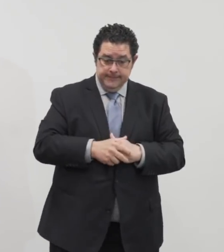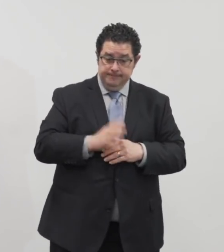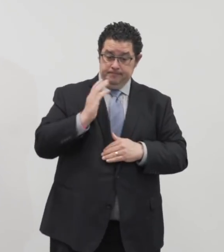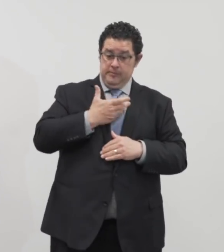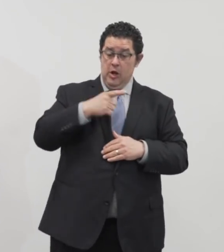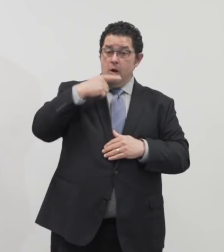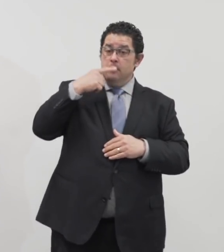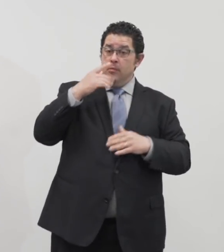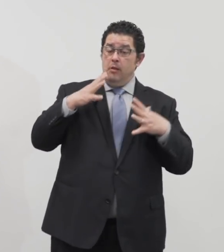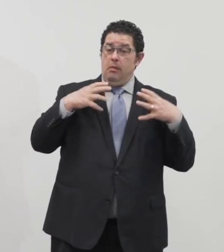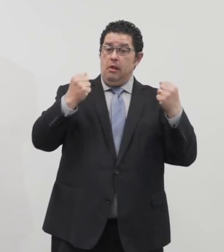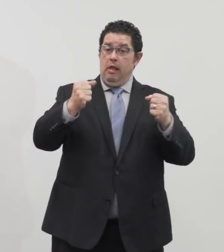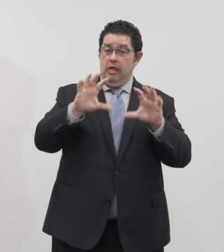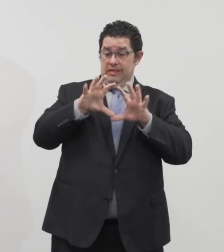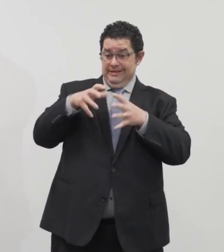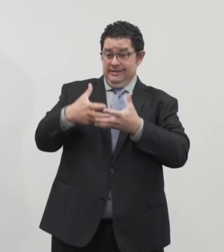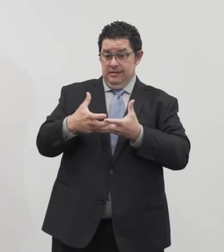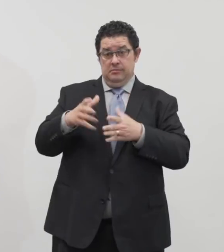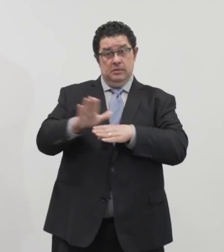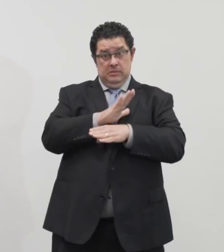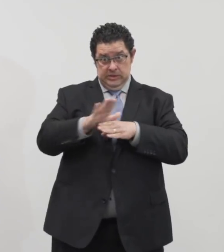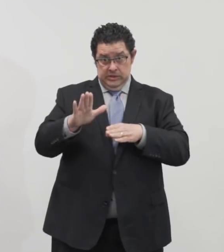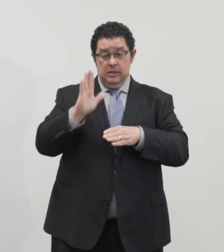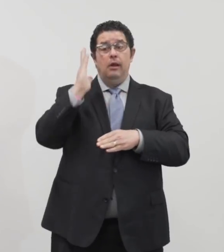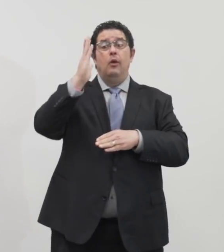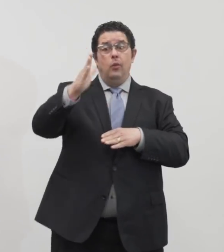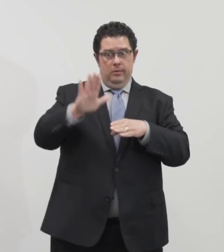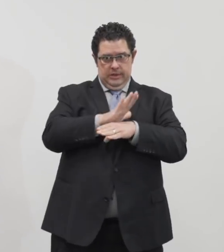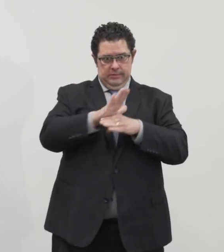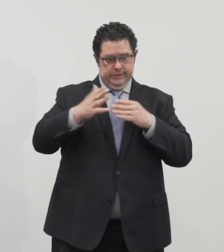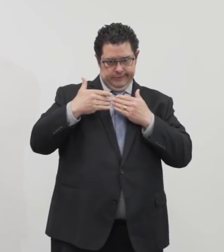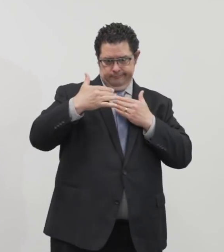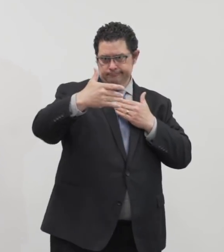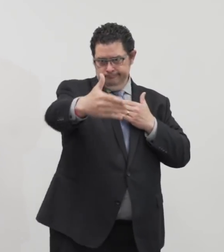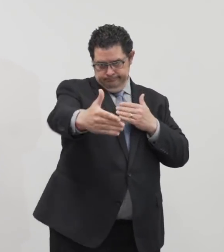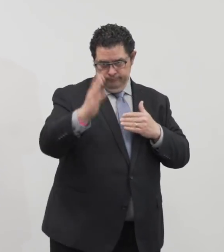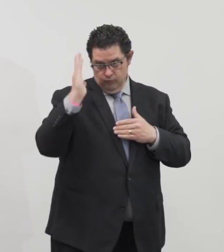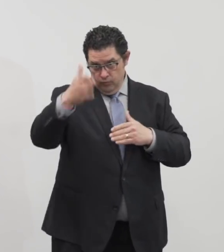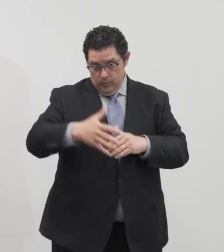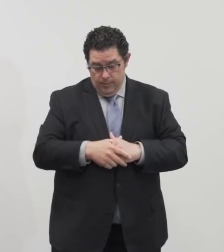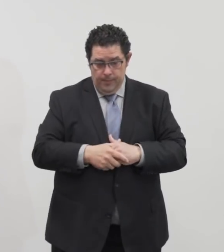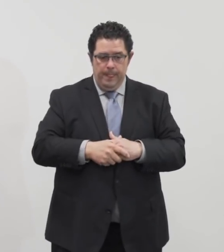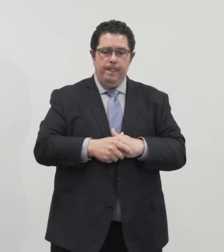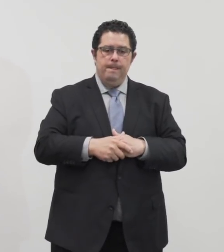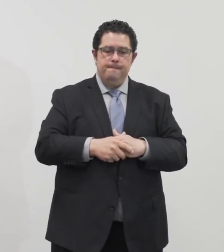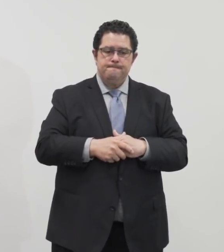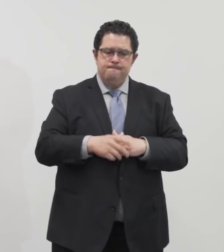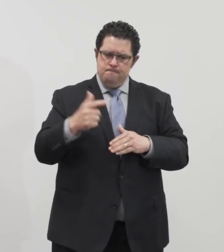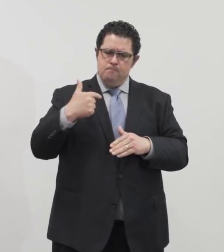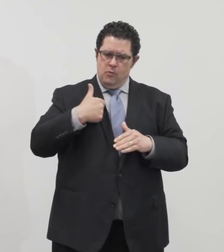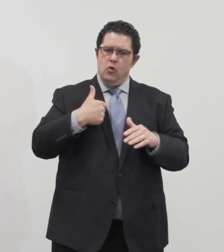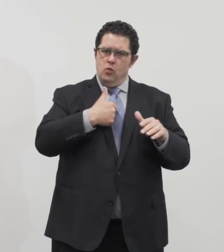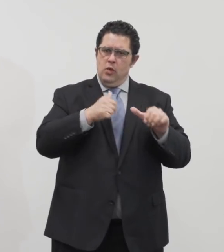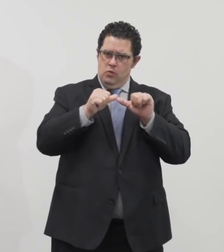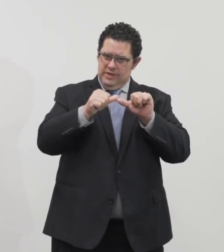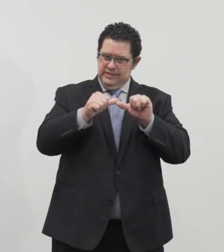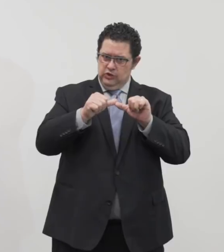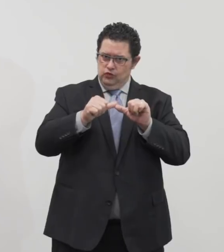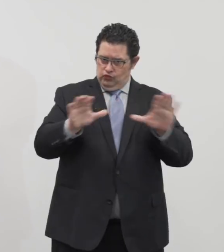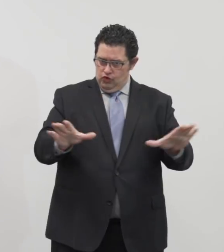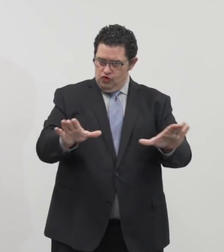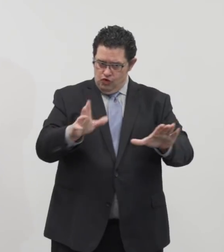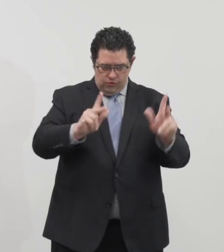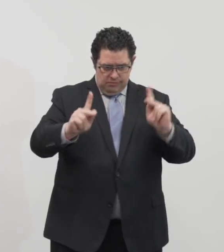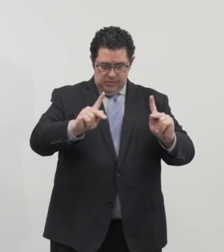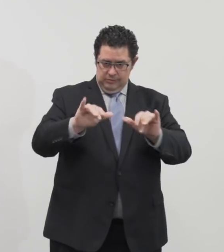has been very busy and will be very busy in the coming months. We will continue to encourage St. County residents to